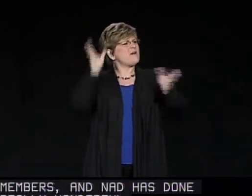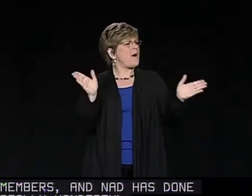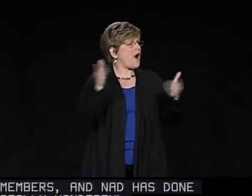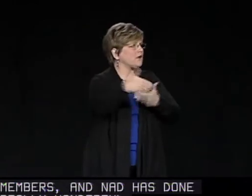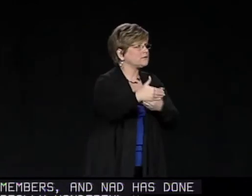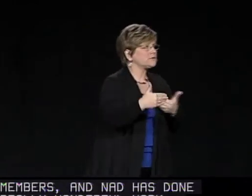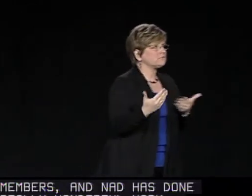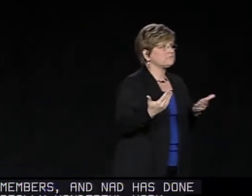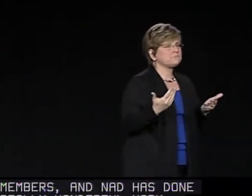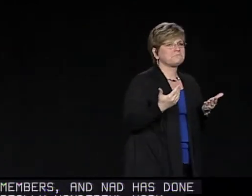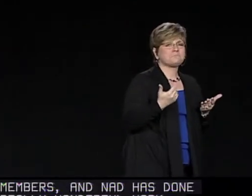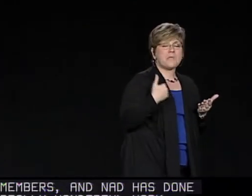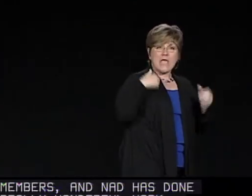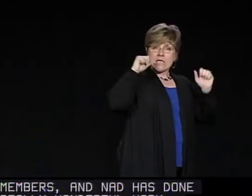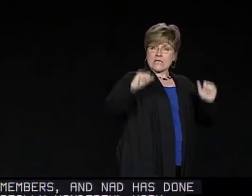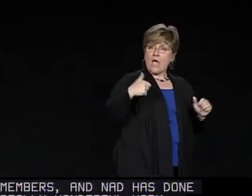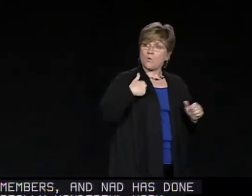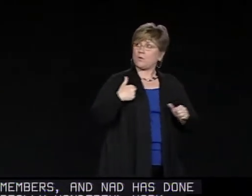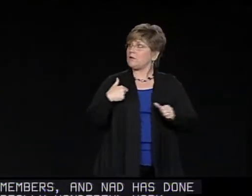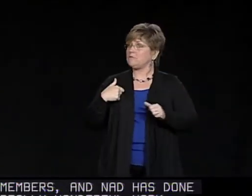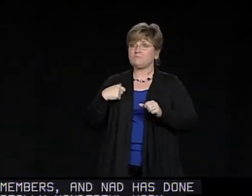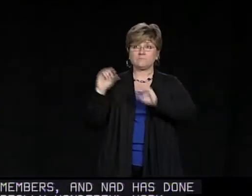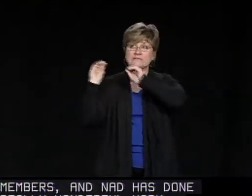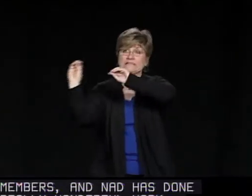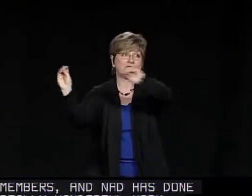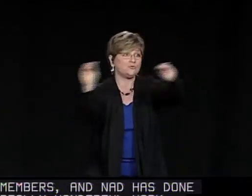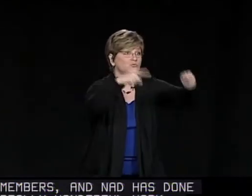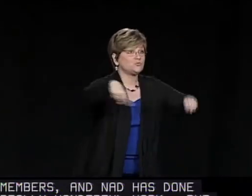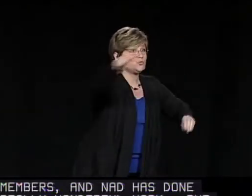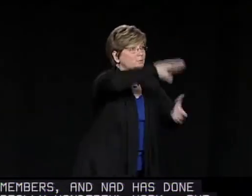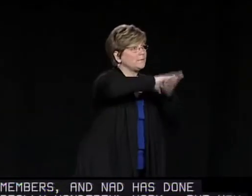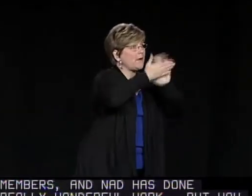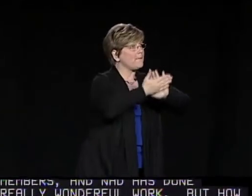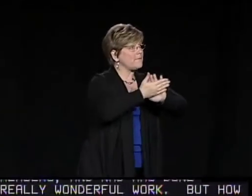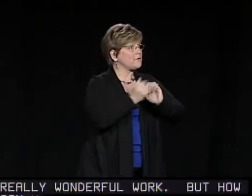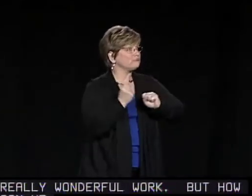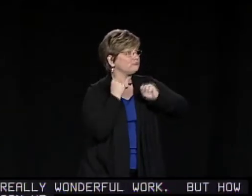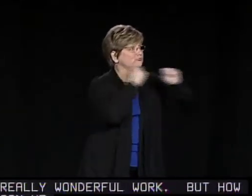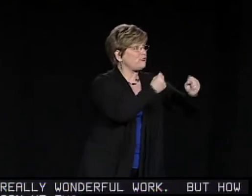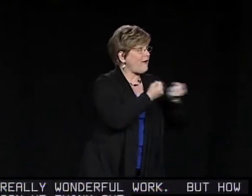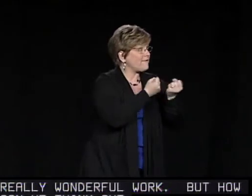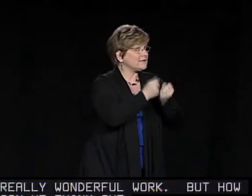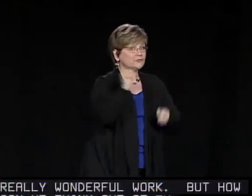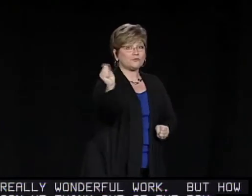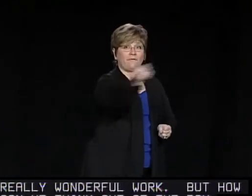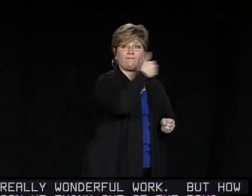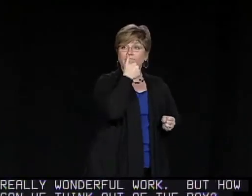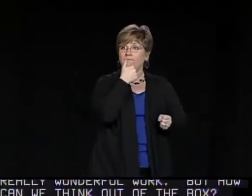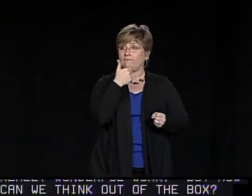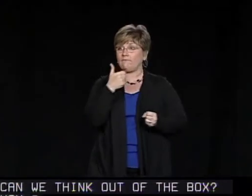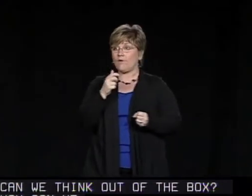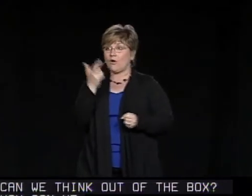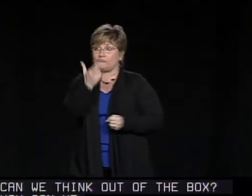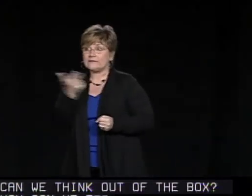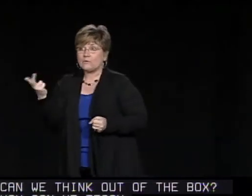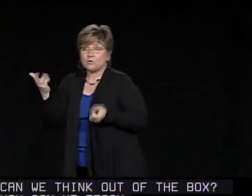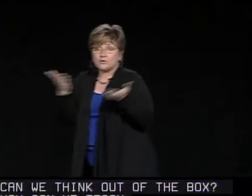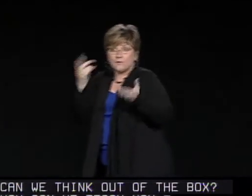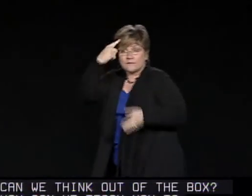But how can we think out of the box? How can we teach you to become stronger advocates yourself?